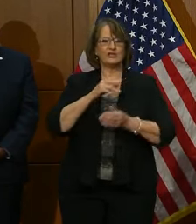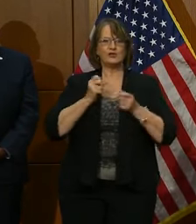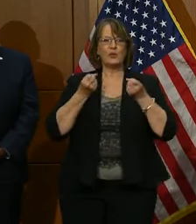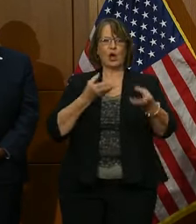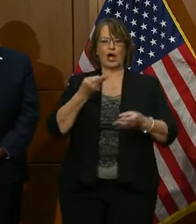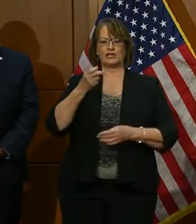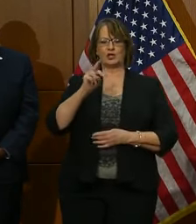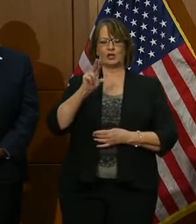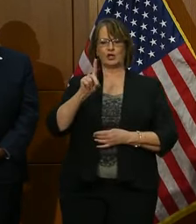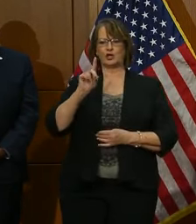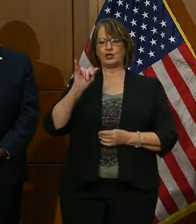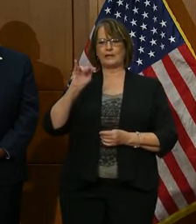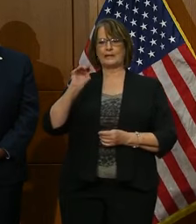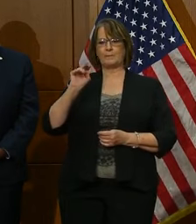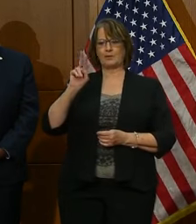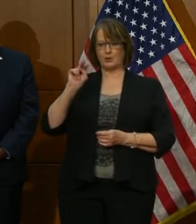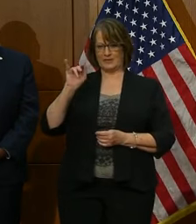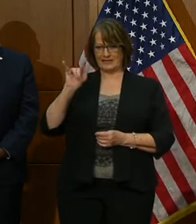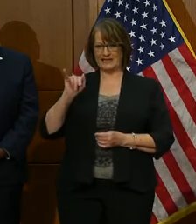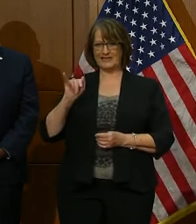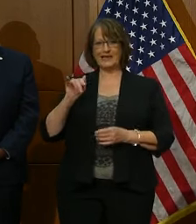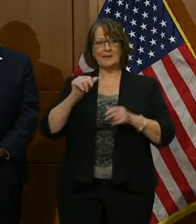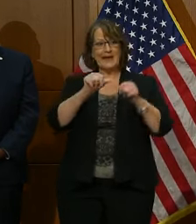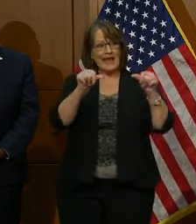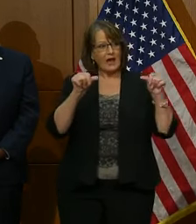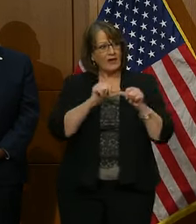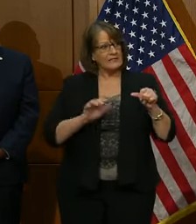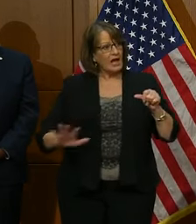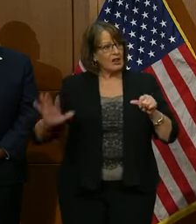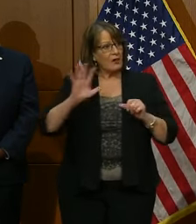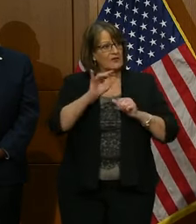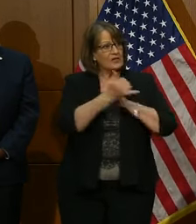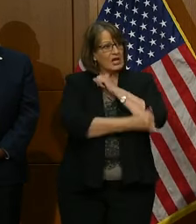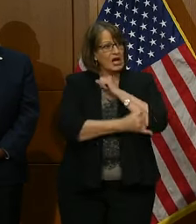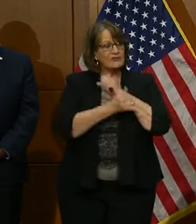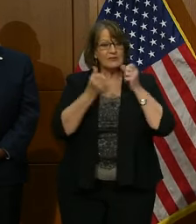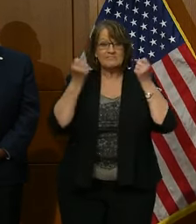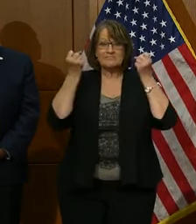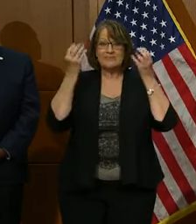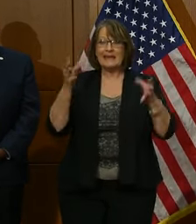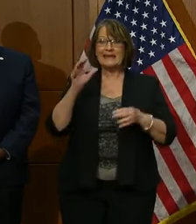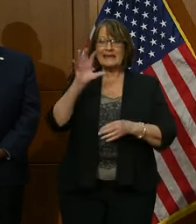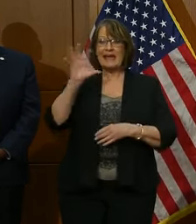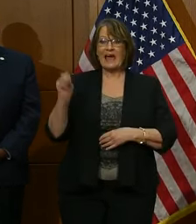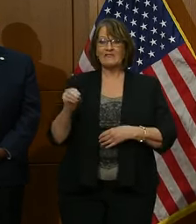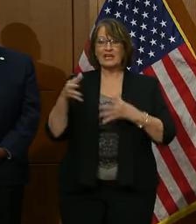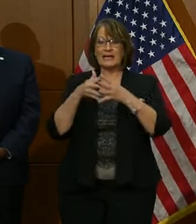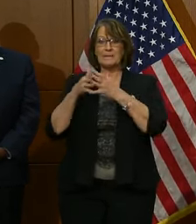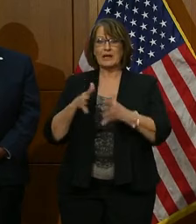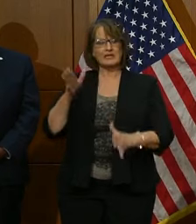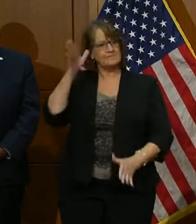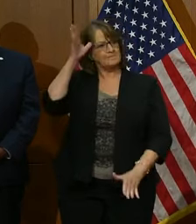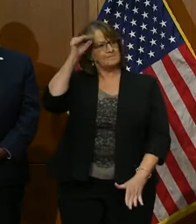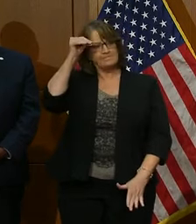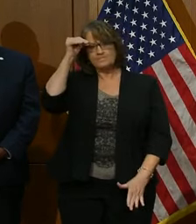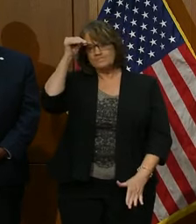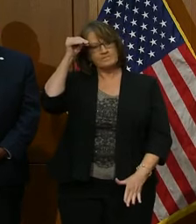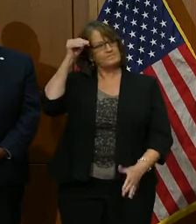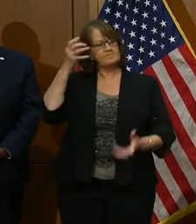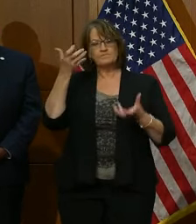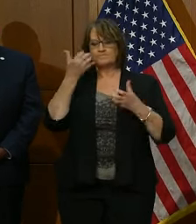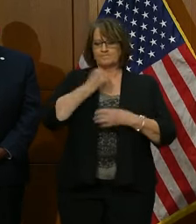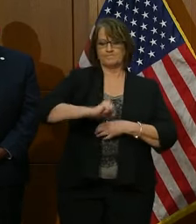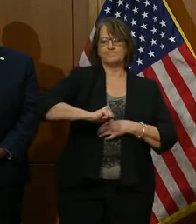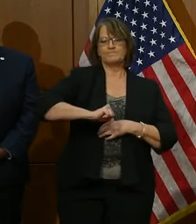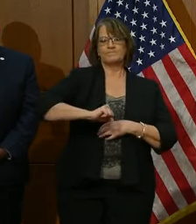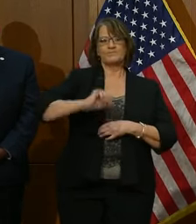in jurisdictions all over the country, large numbers of African Americans have expressed a stubborn resistance to the